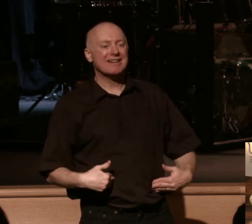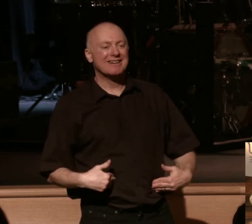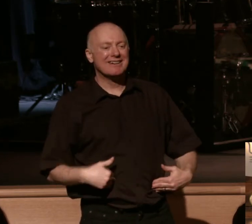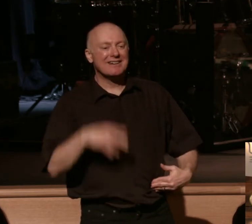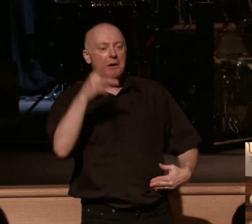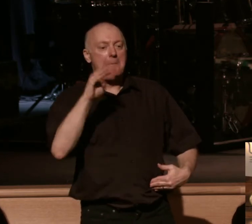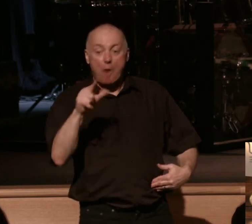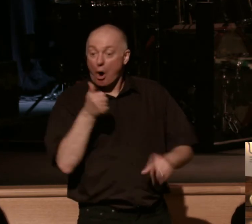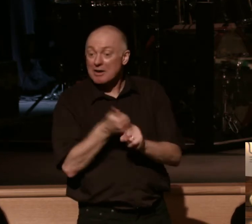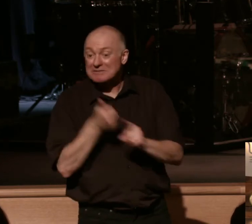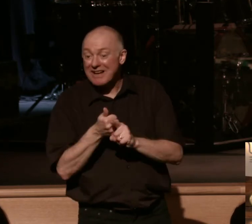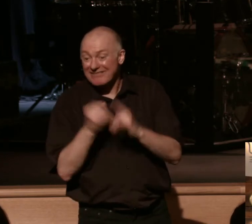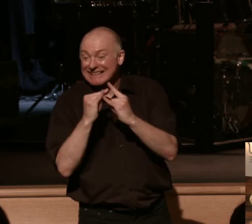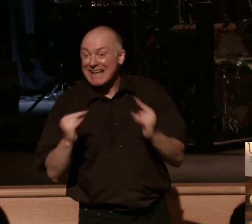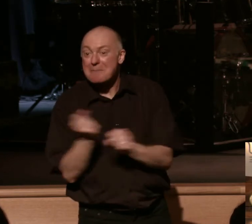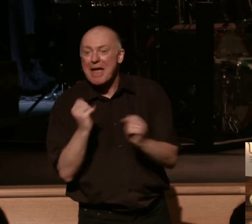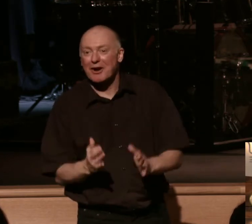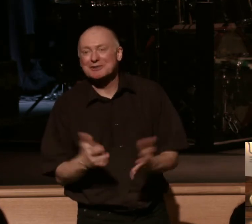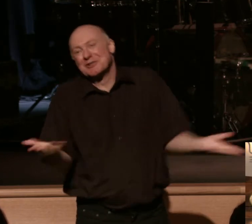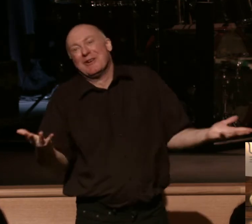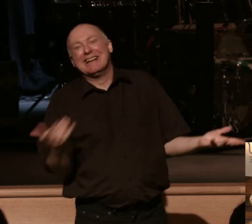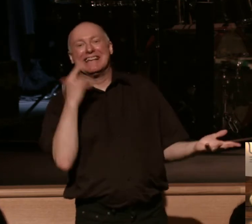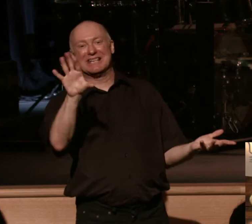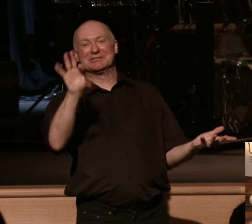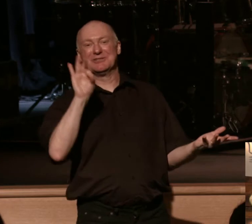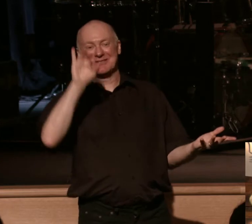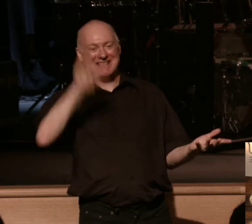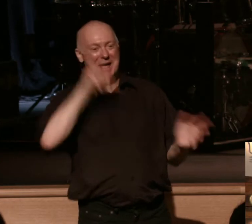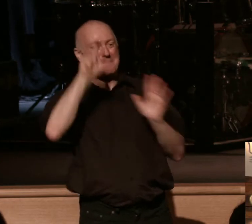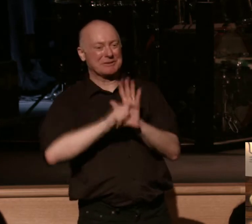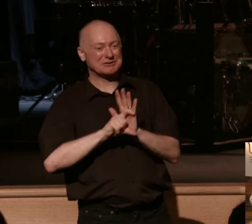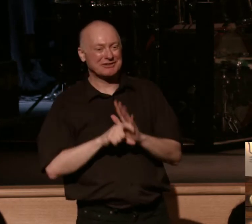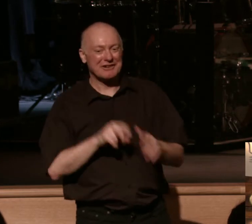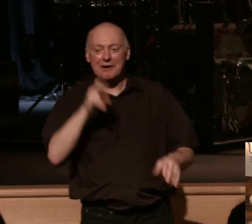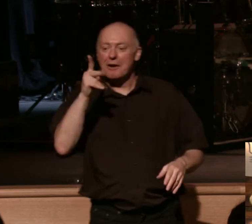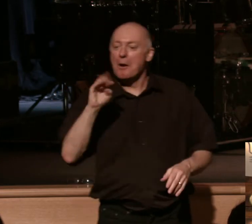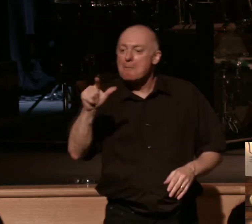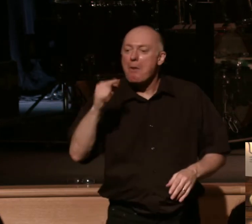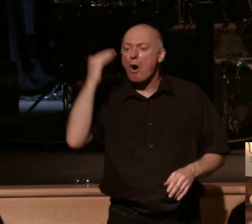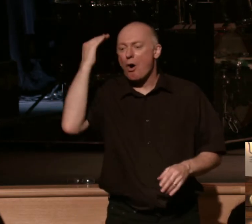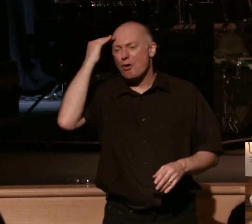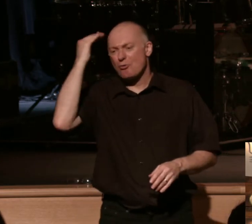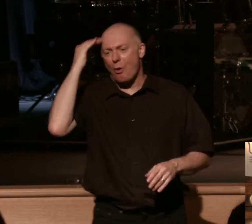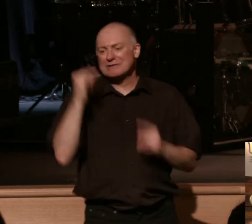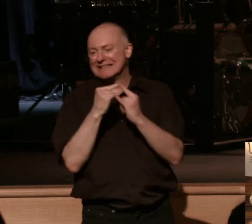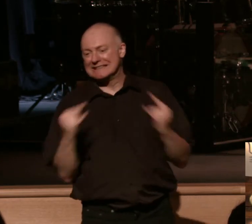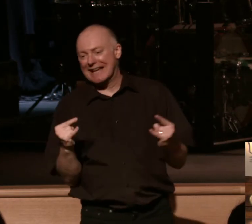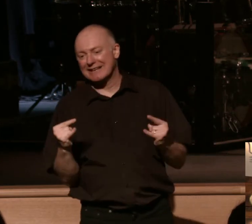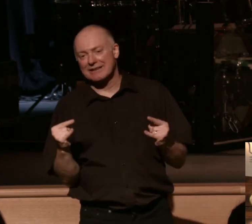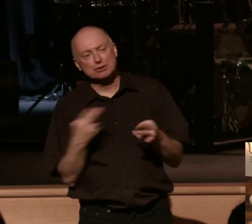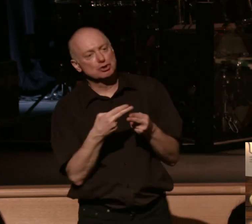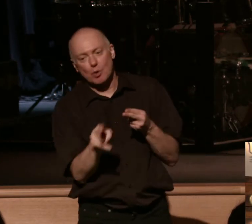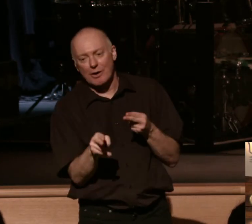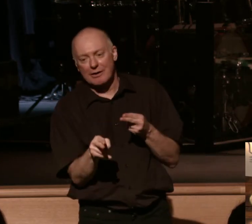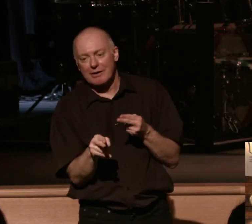was a tent maker, right? So he would know the vulnerability and the short lifespan of a tent. The tent was man-made